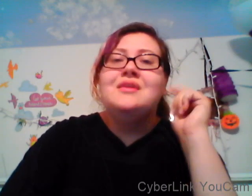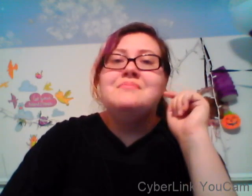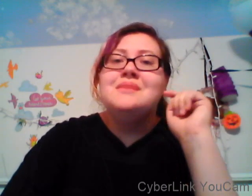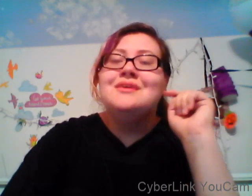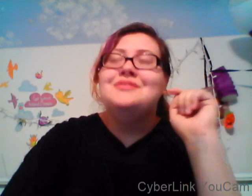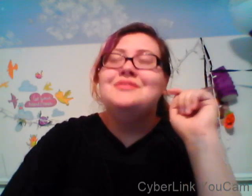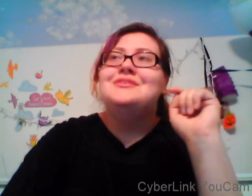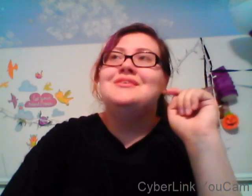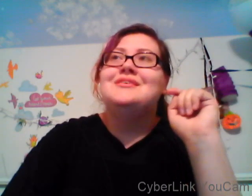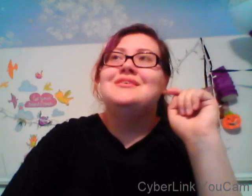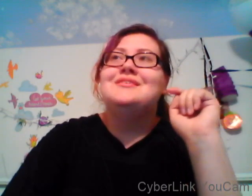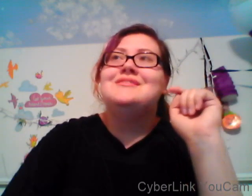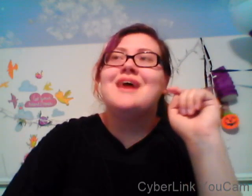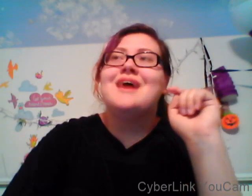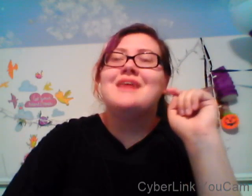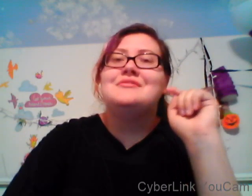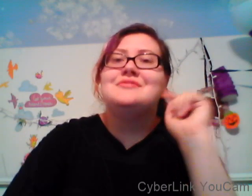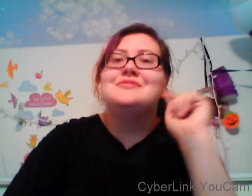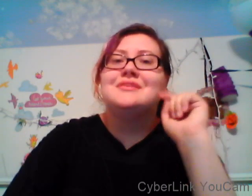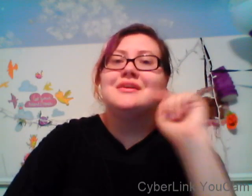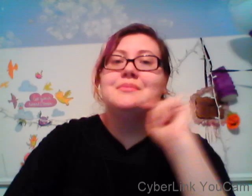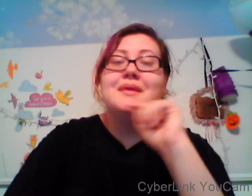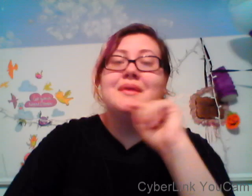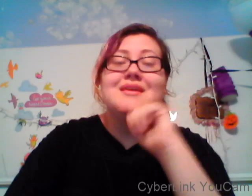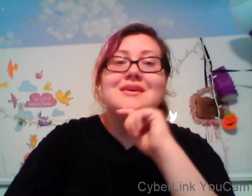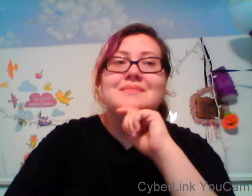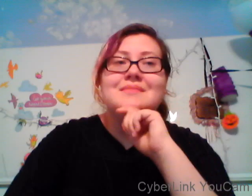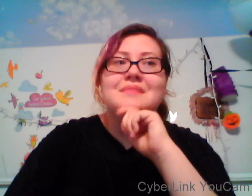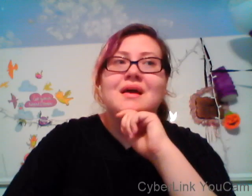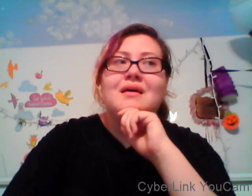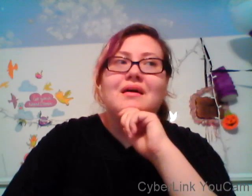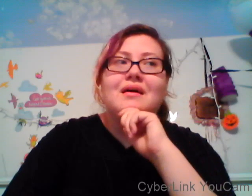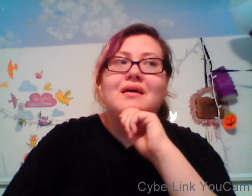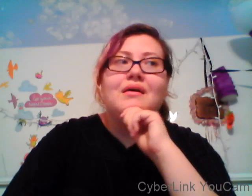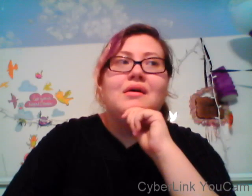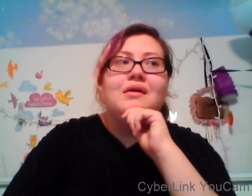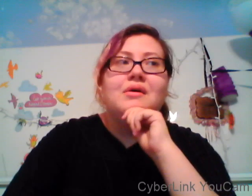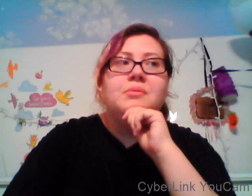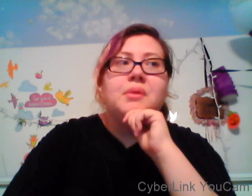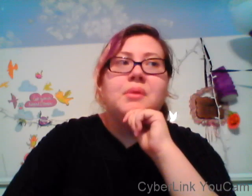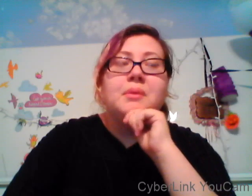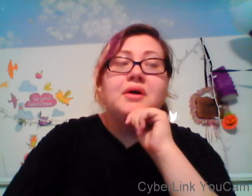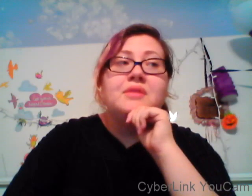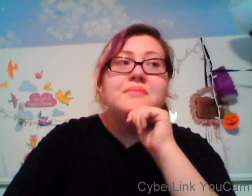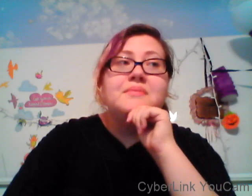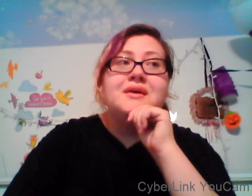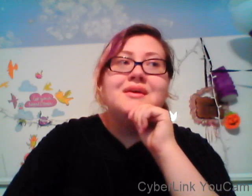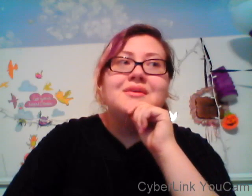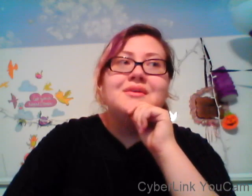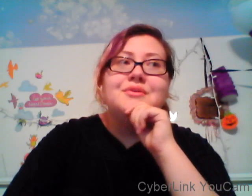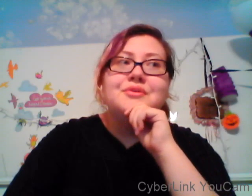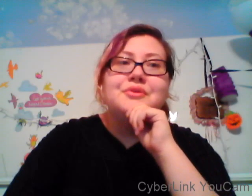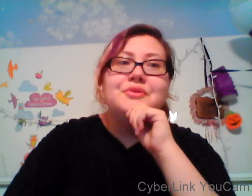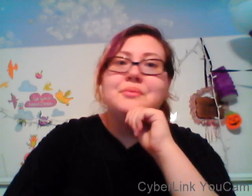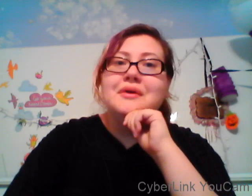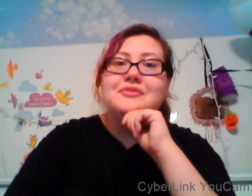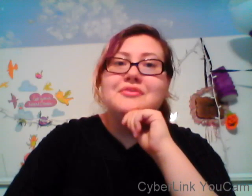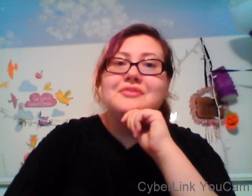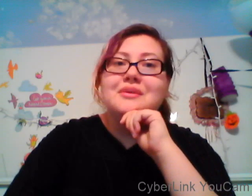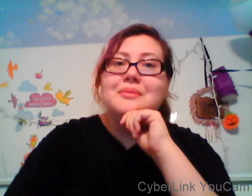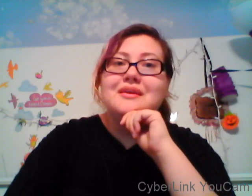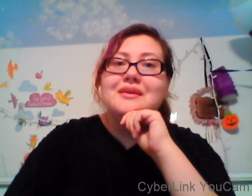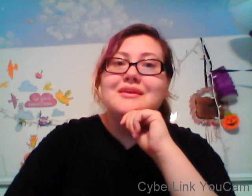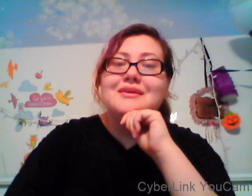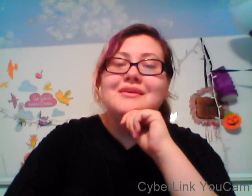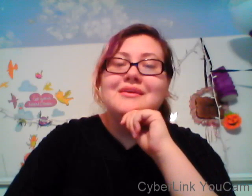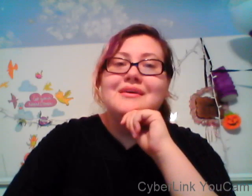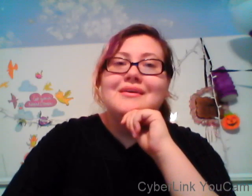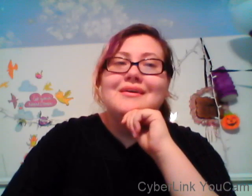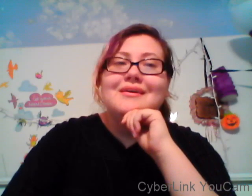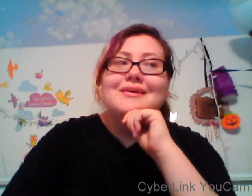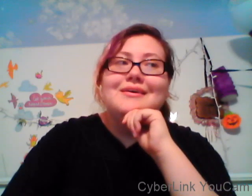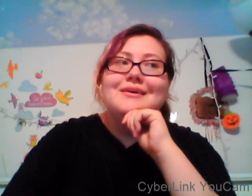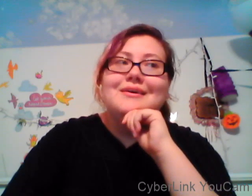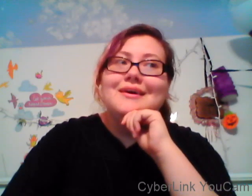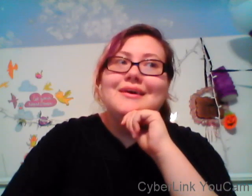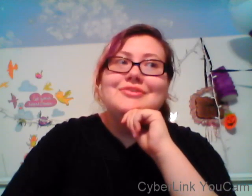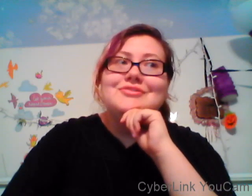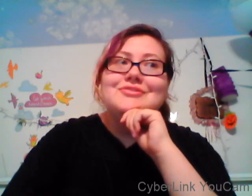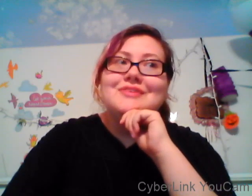really good story that deserves its own video I think that we should just I should